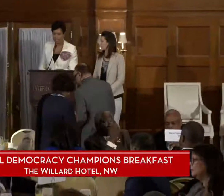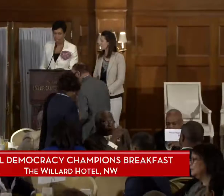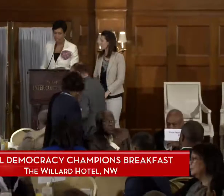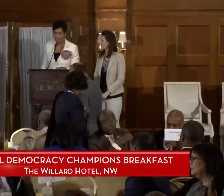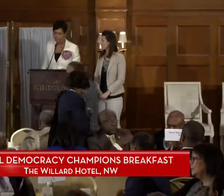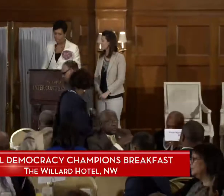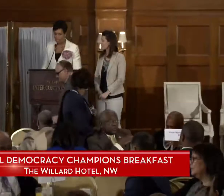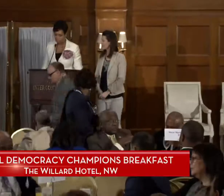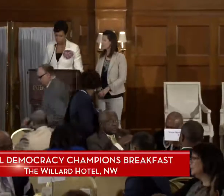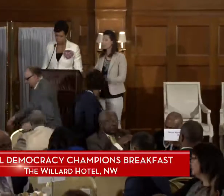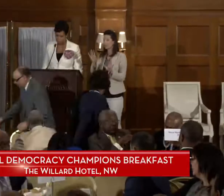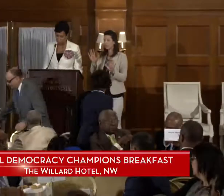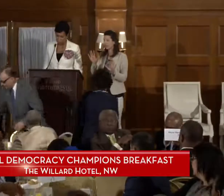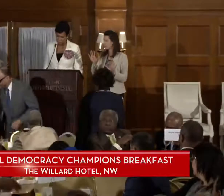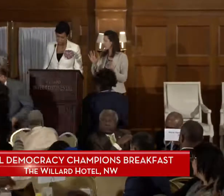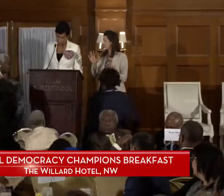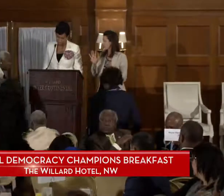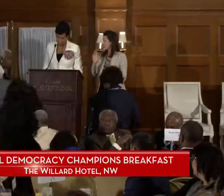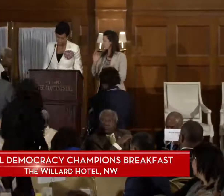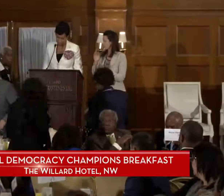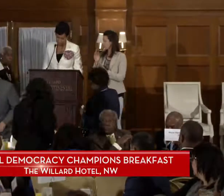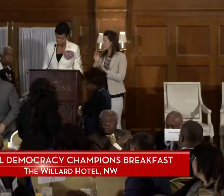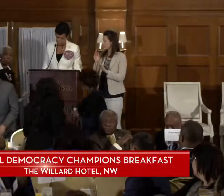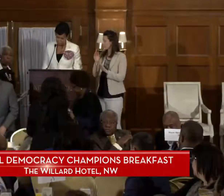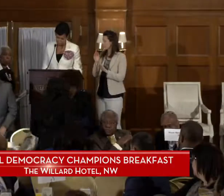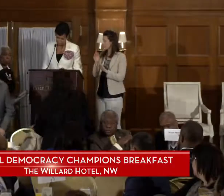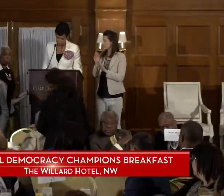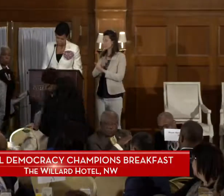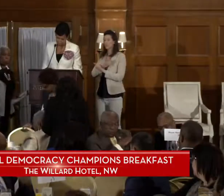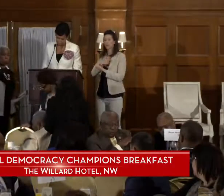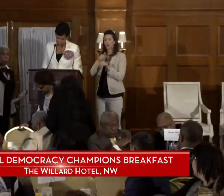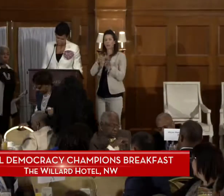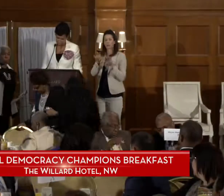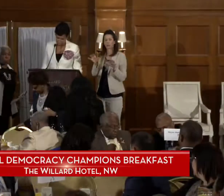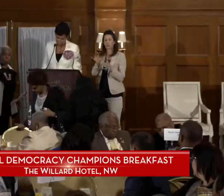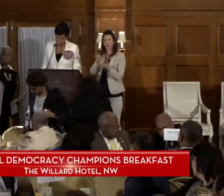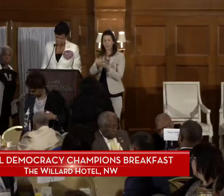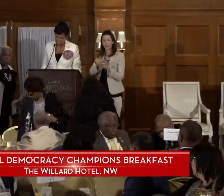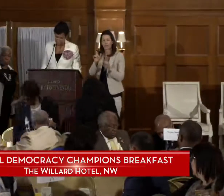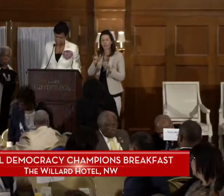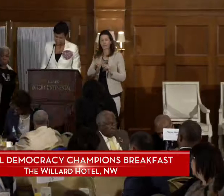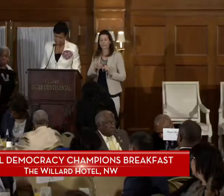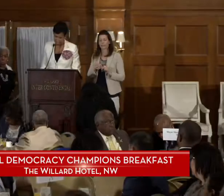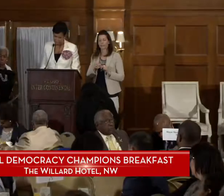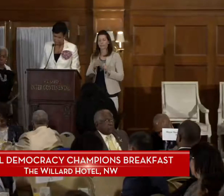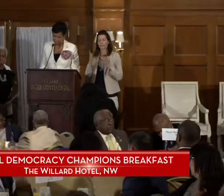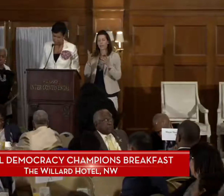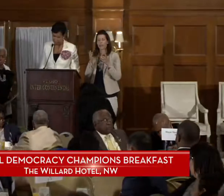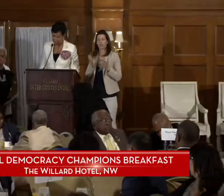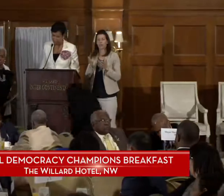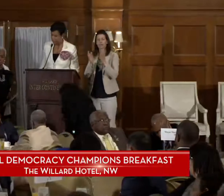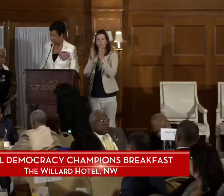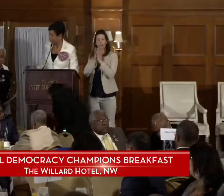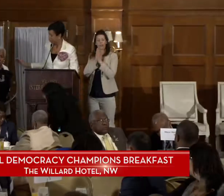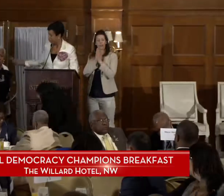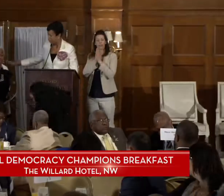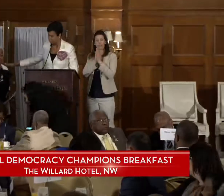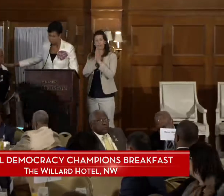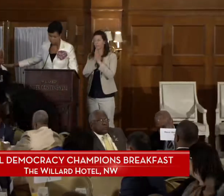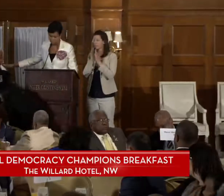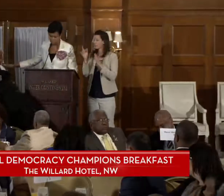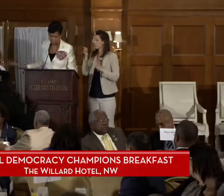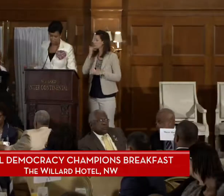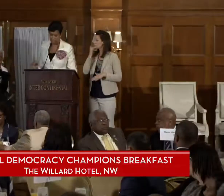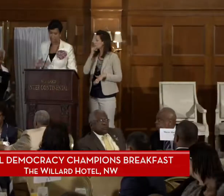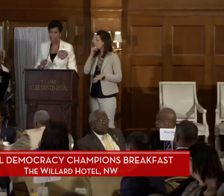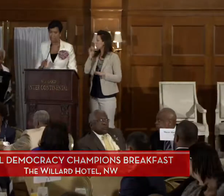Elaine, actually, before I do that, I want to ask – I got it wrong.